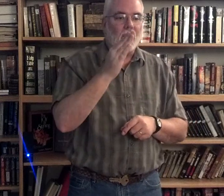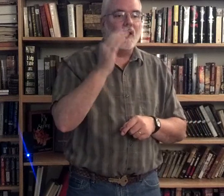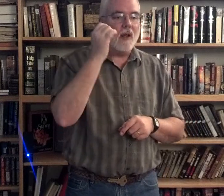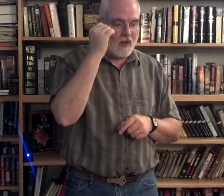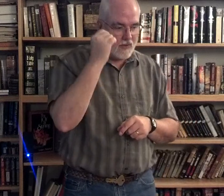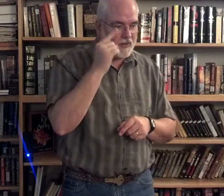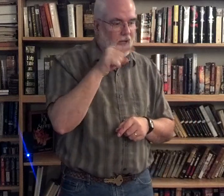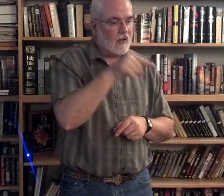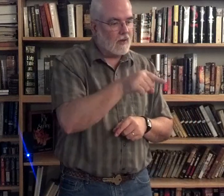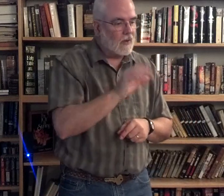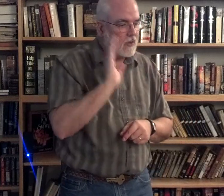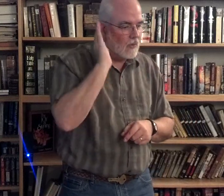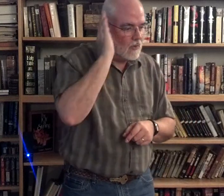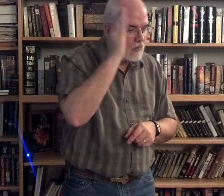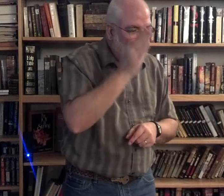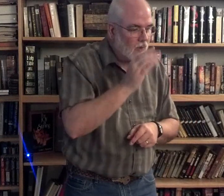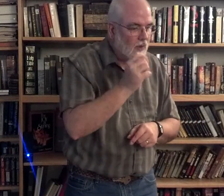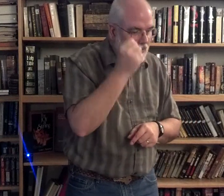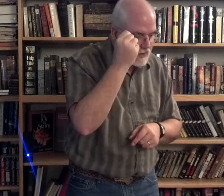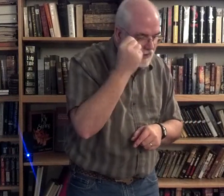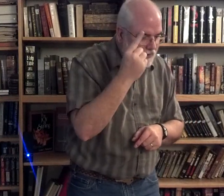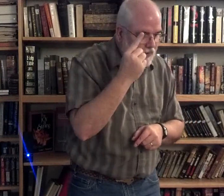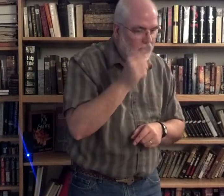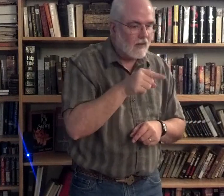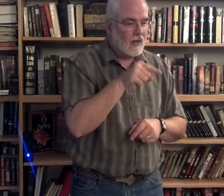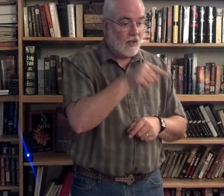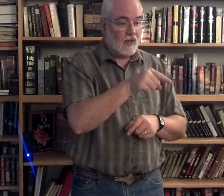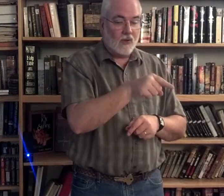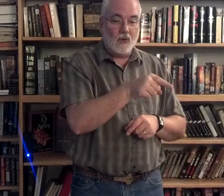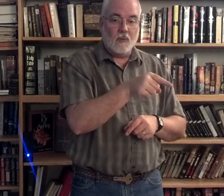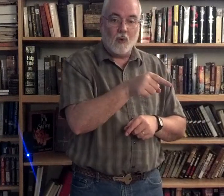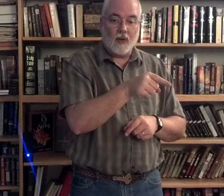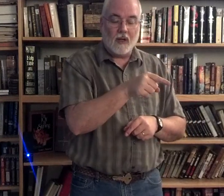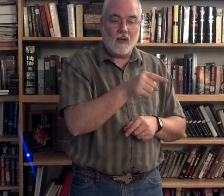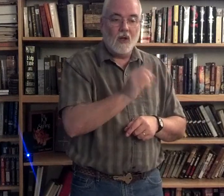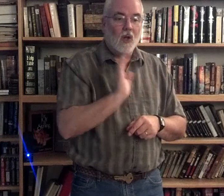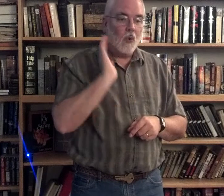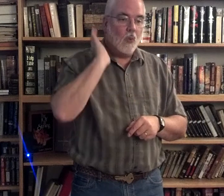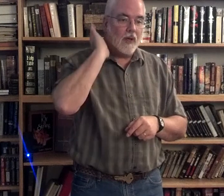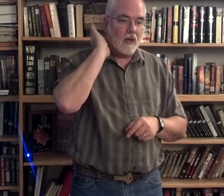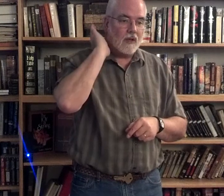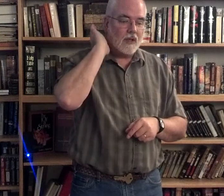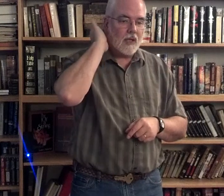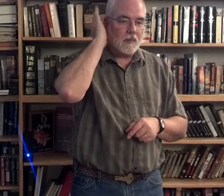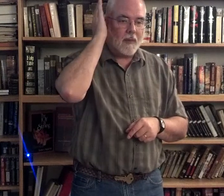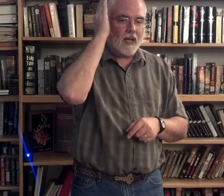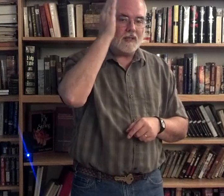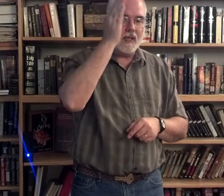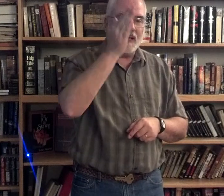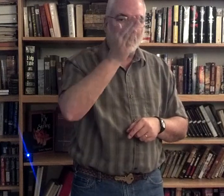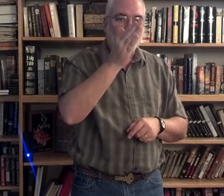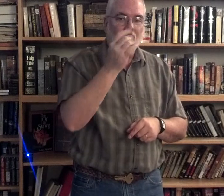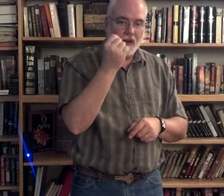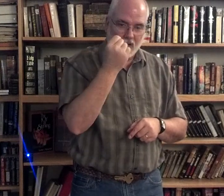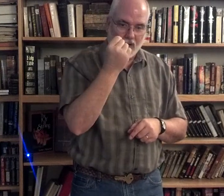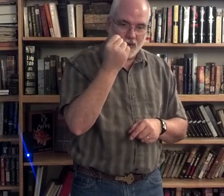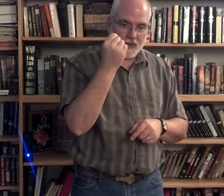understand. You will understand. You, pointing, will, this comes past the ear, understand.